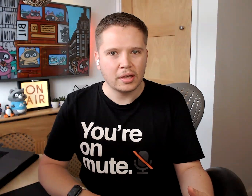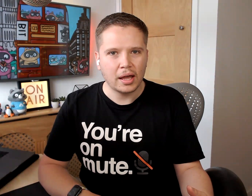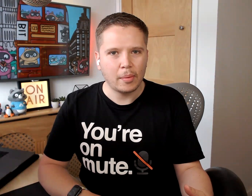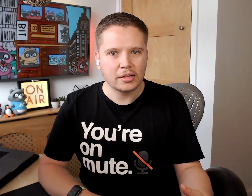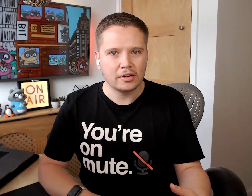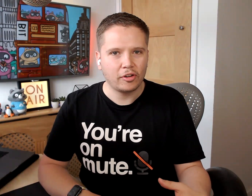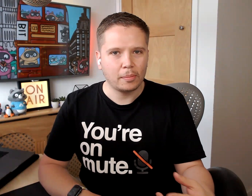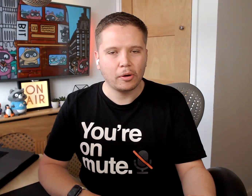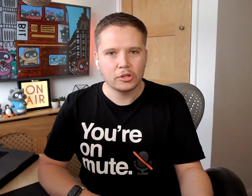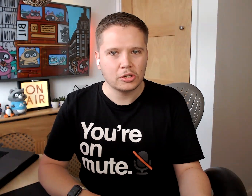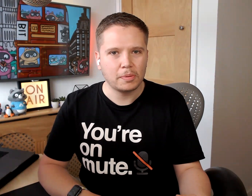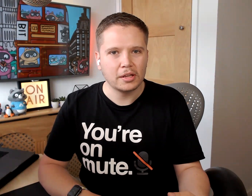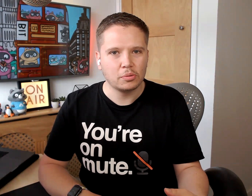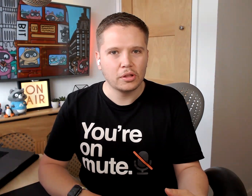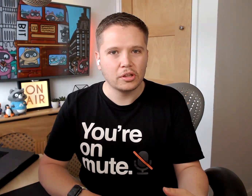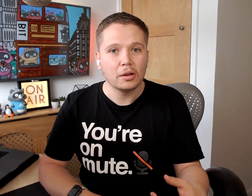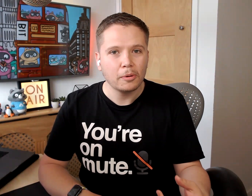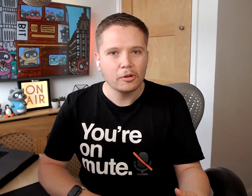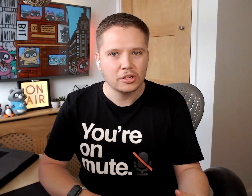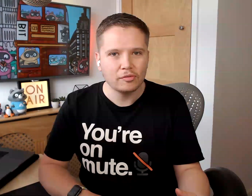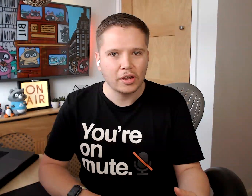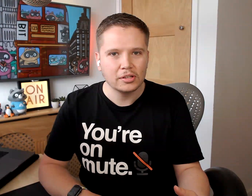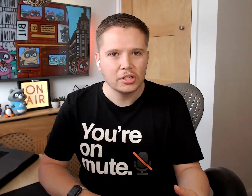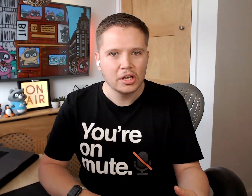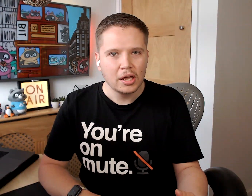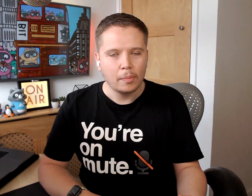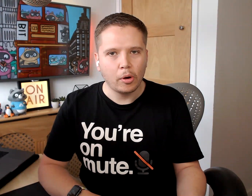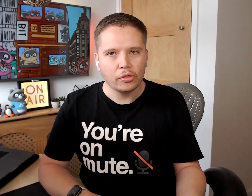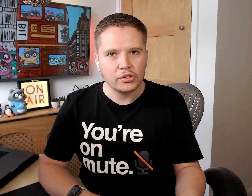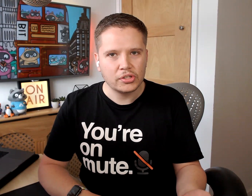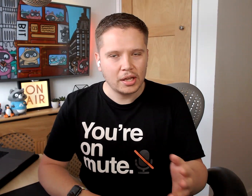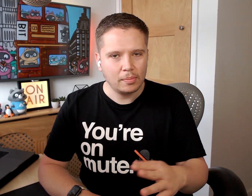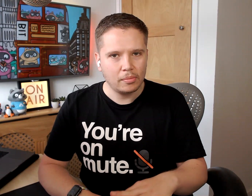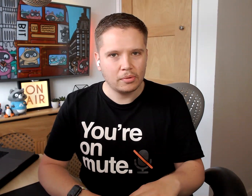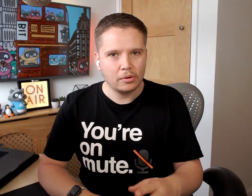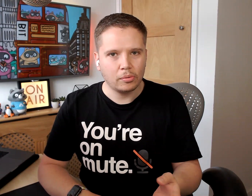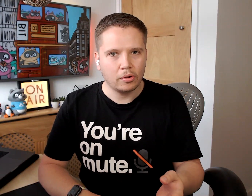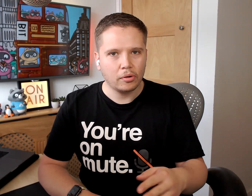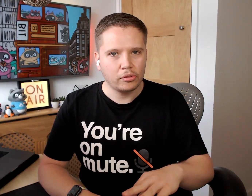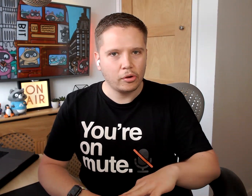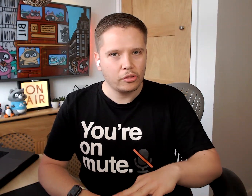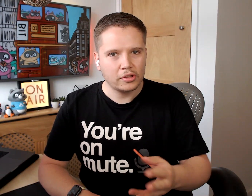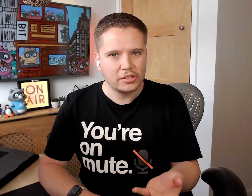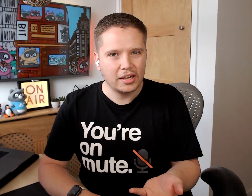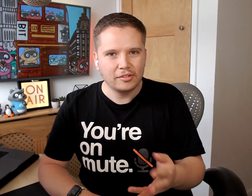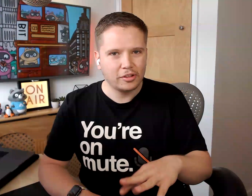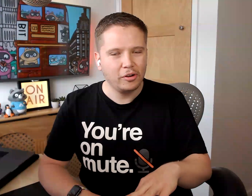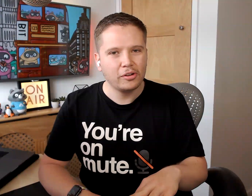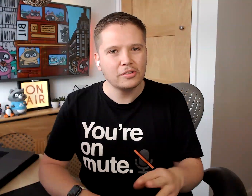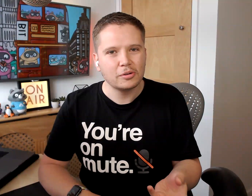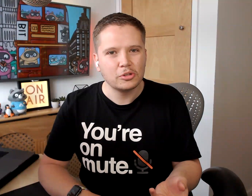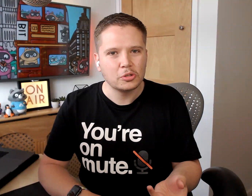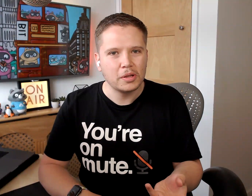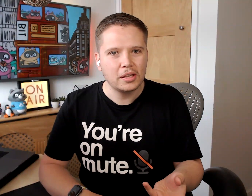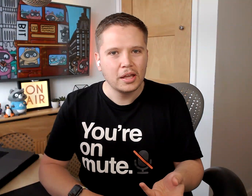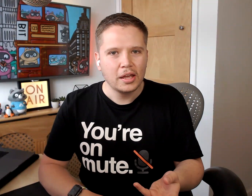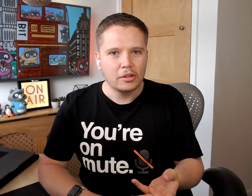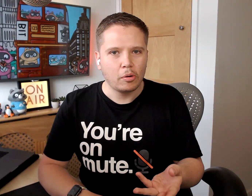identify and participate with an in-person event. But on the same, you know, on the other side of the coin, so to speak, there are